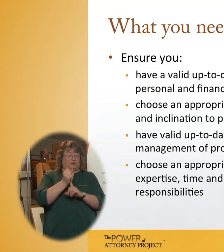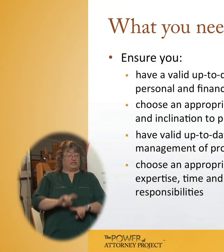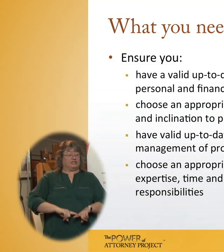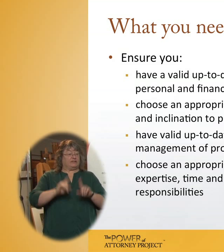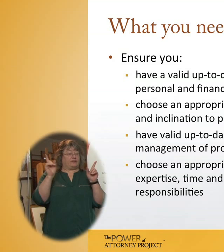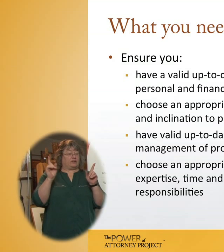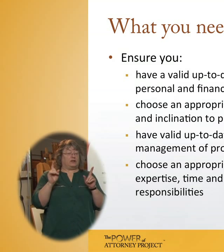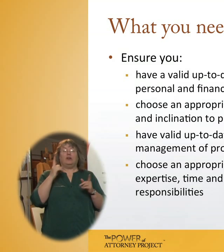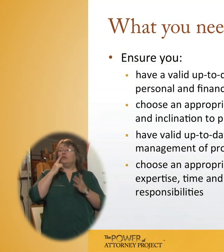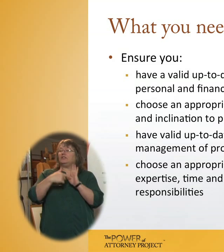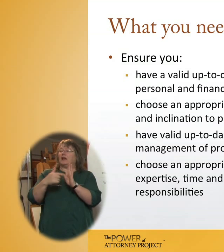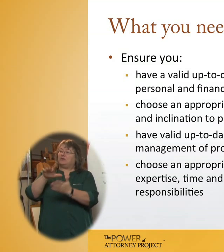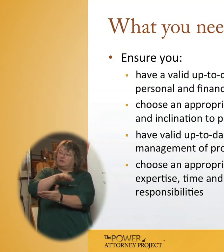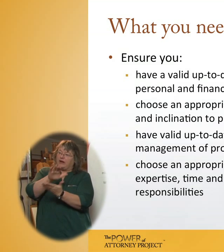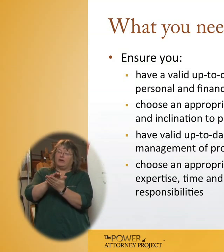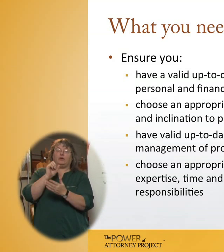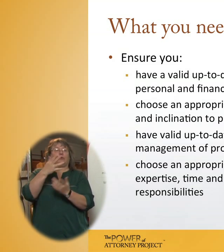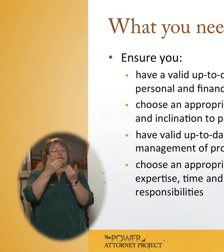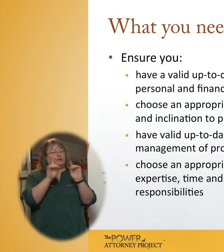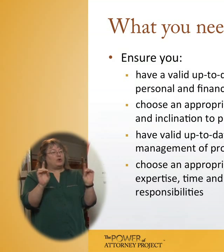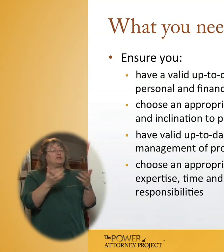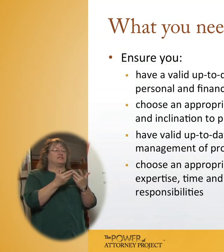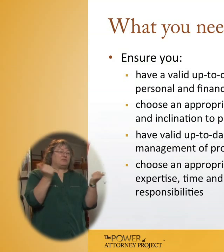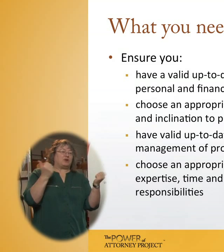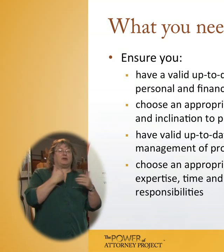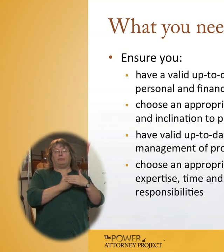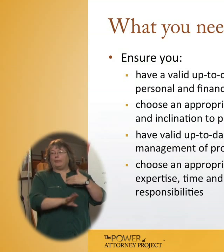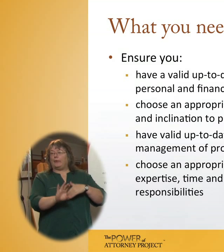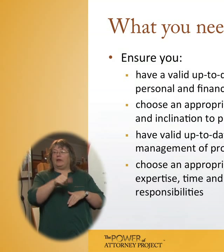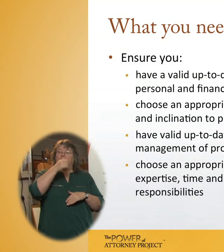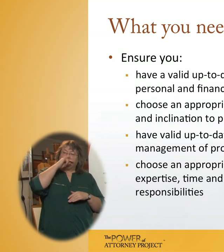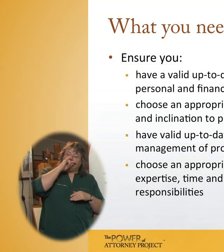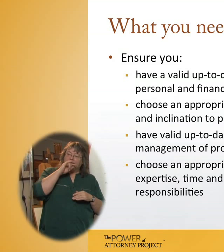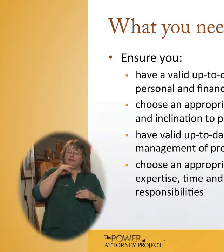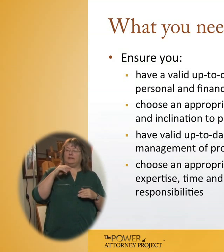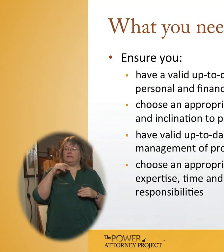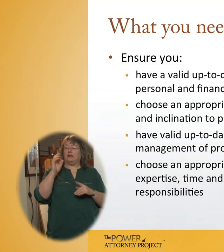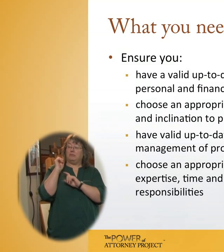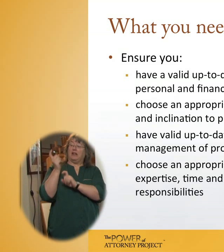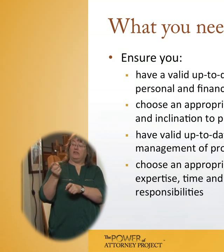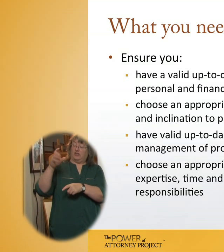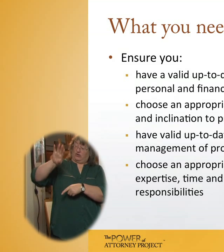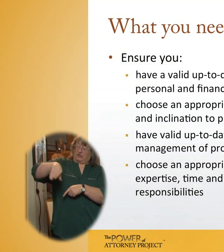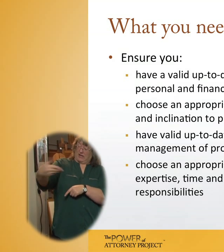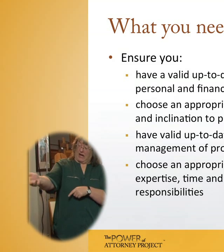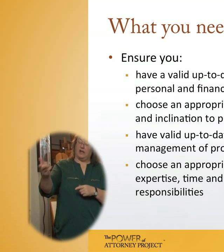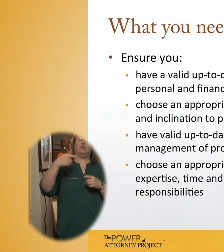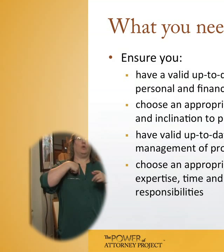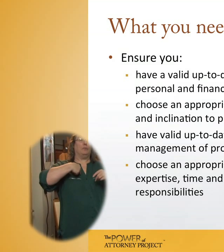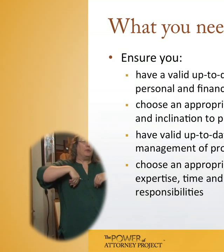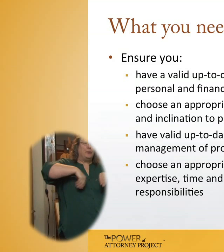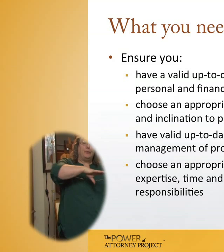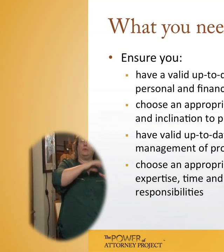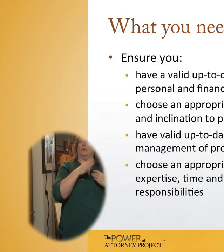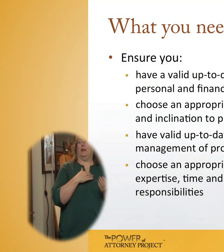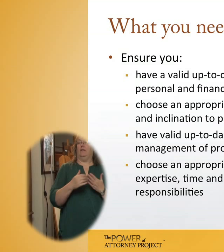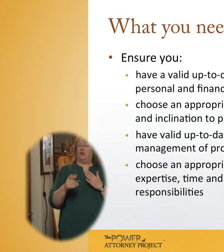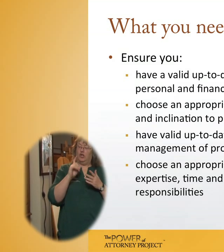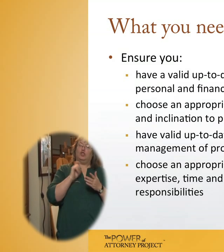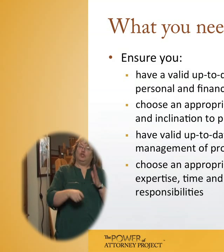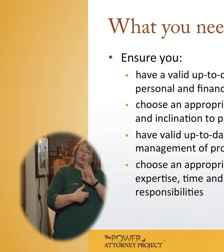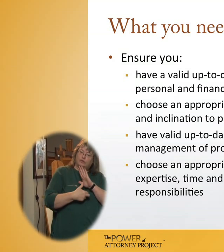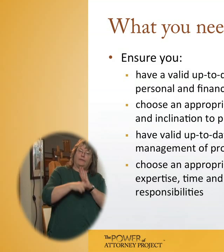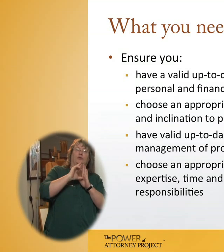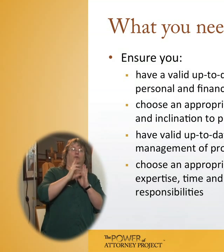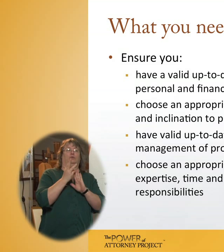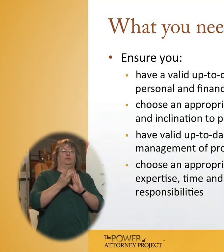Things like you get married, you get divorced, you separate, you have another child, a beneficiary dies, you move. Those are all the sort of things that should make you